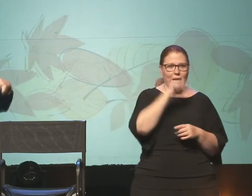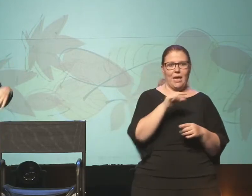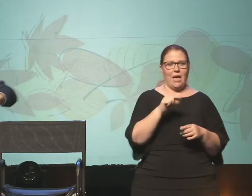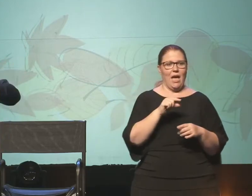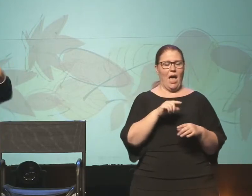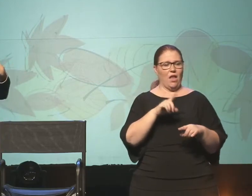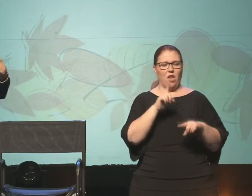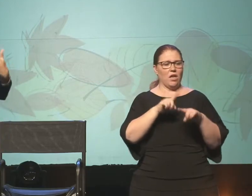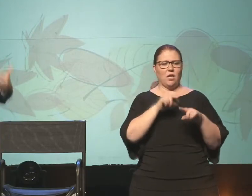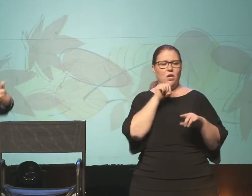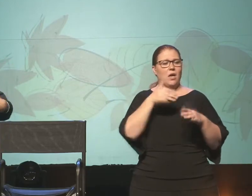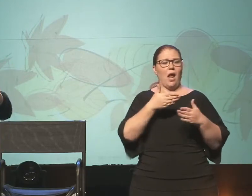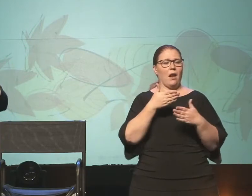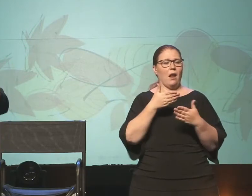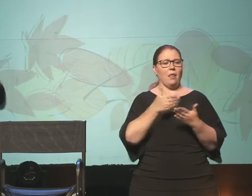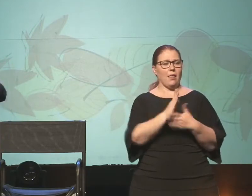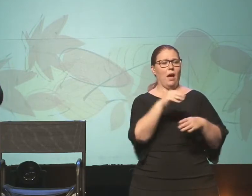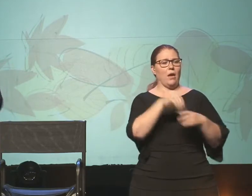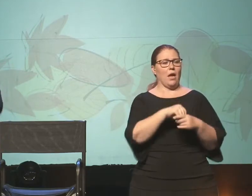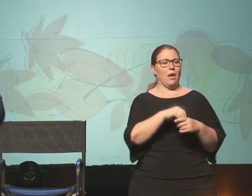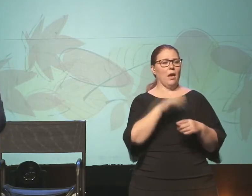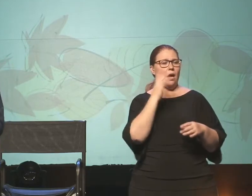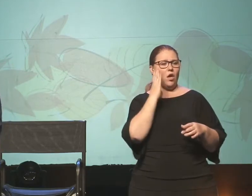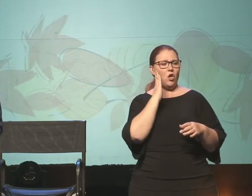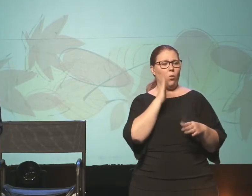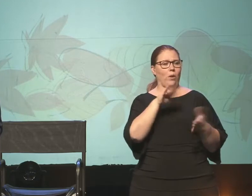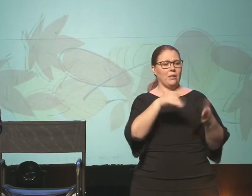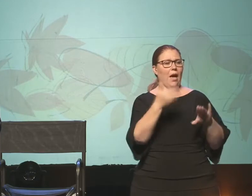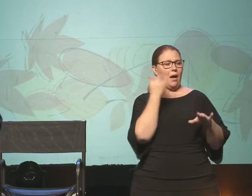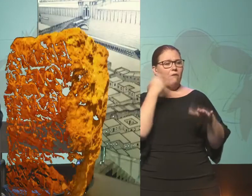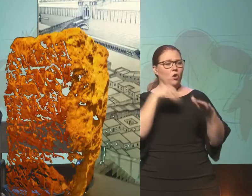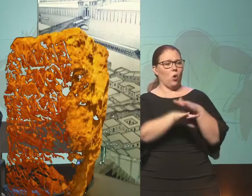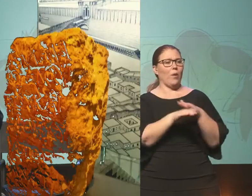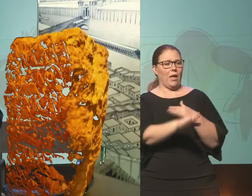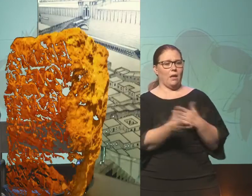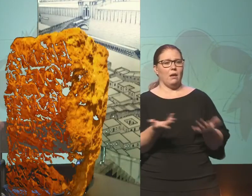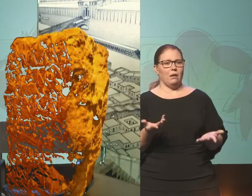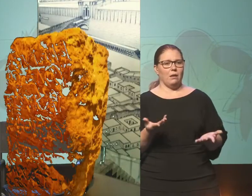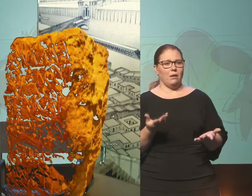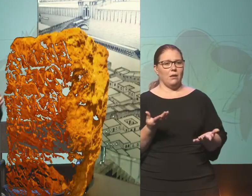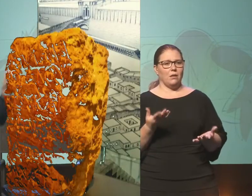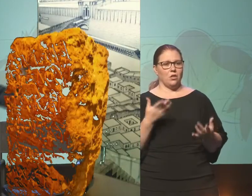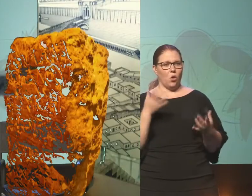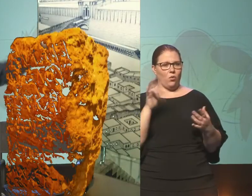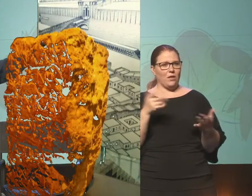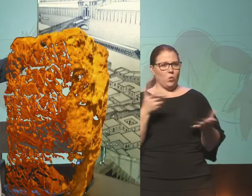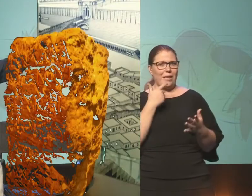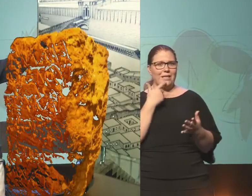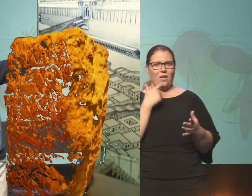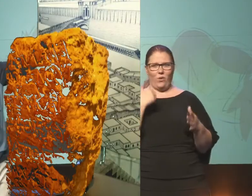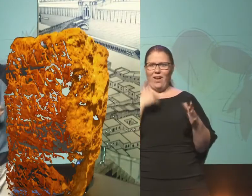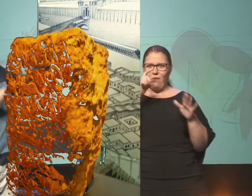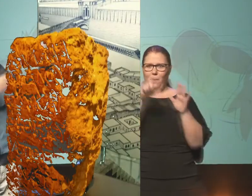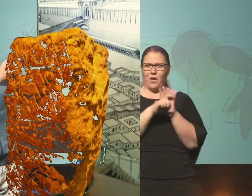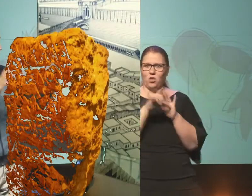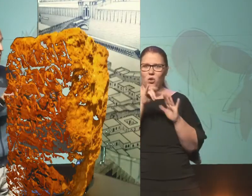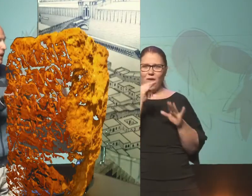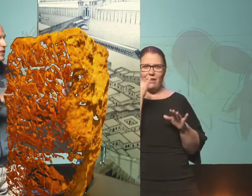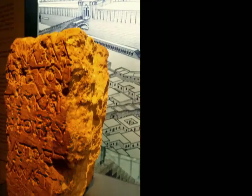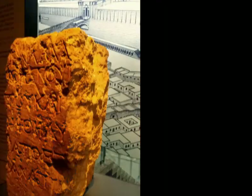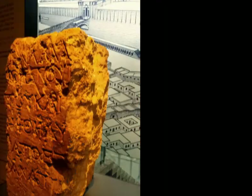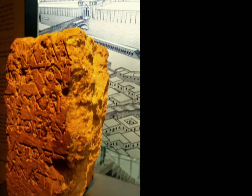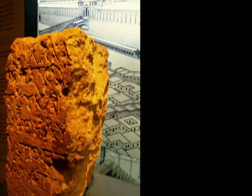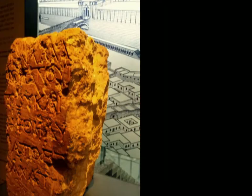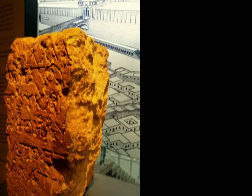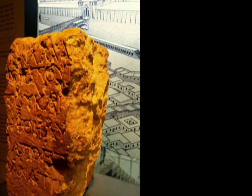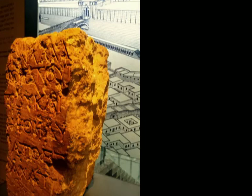ologenes under penalty of death beyond this point. So this is what it said. And I think we actually have a picture of it here, if you want to see, like we